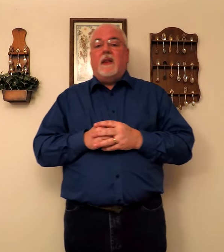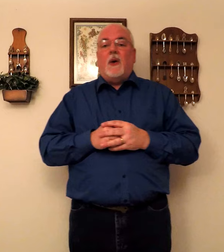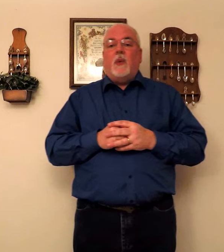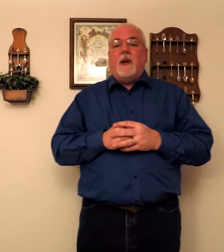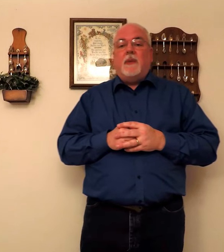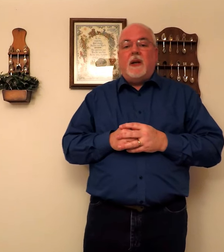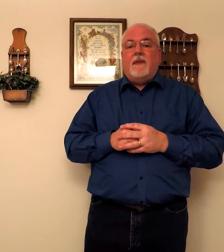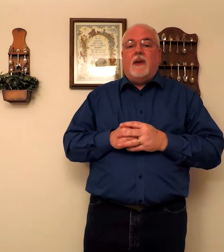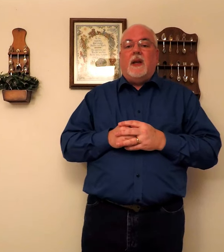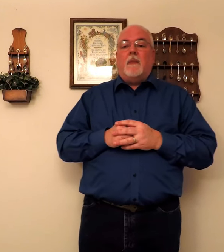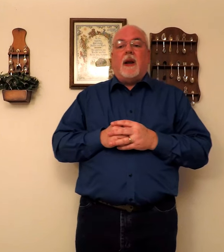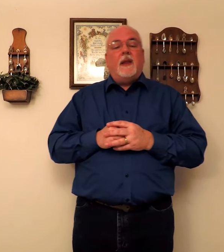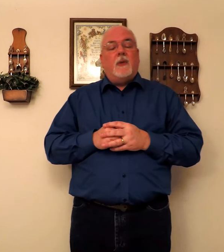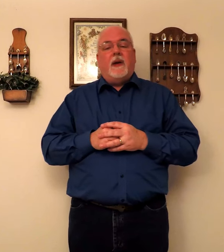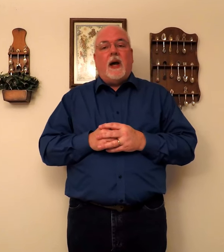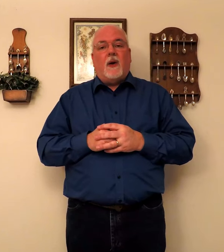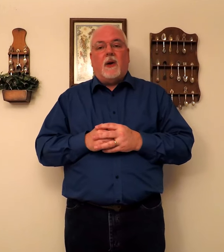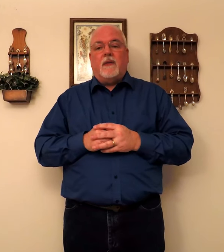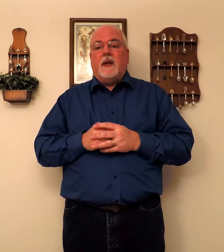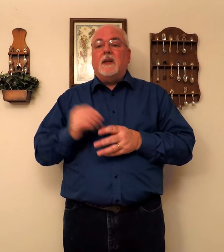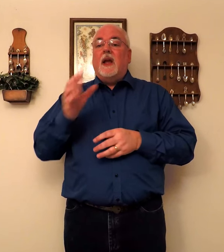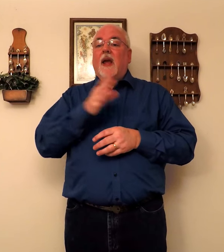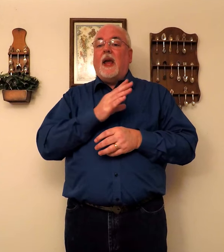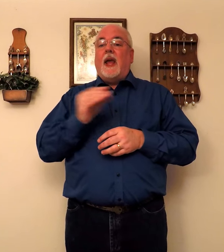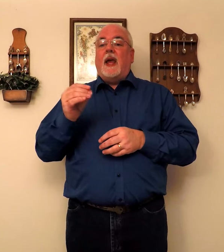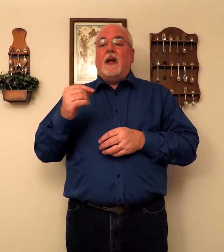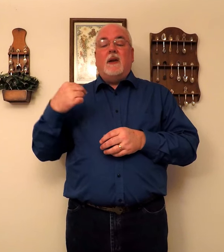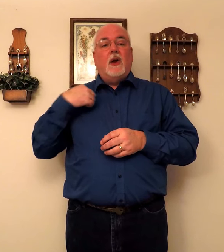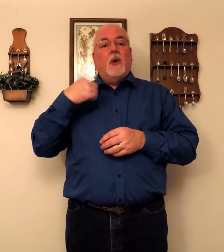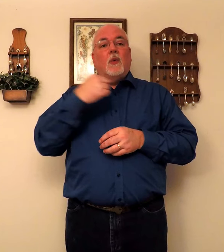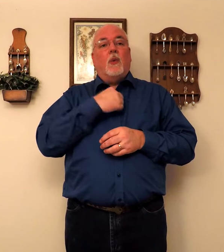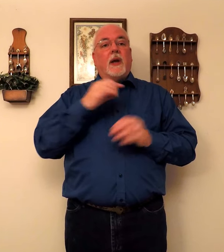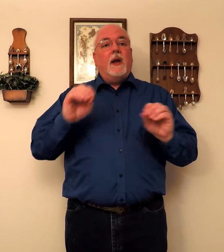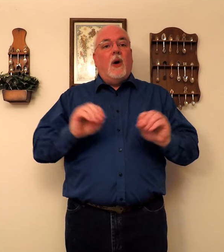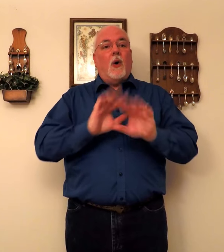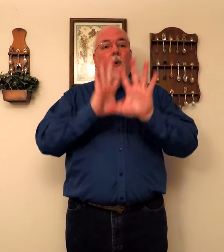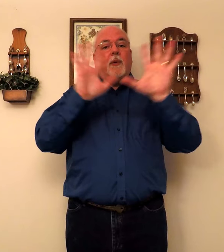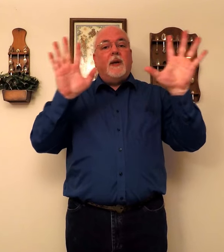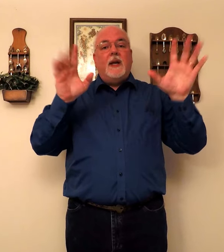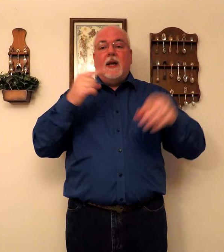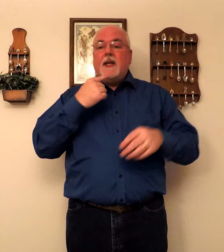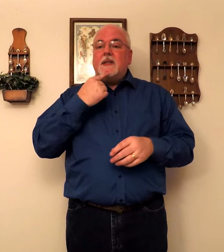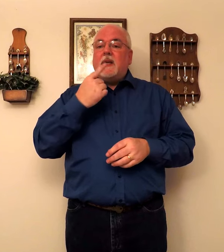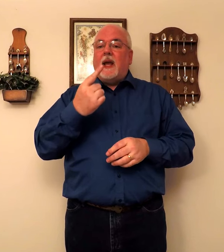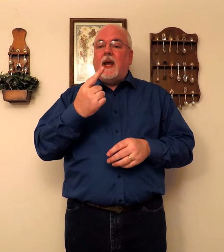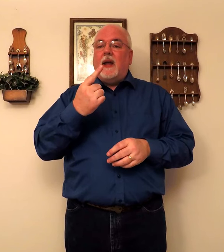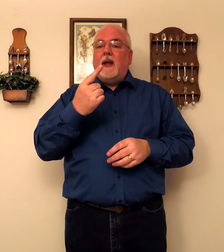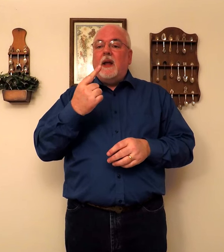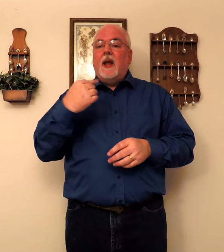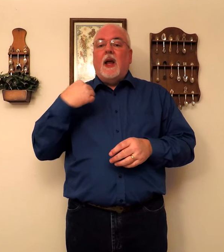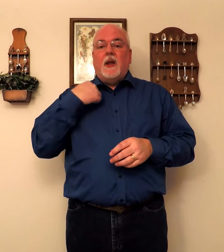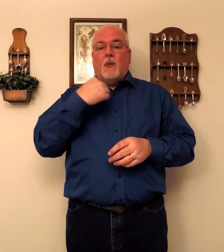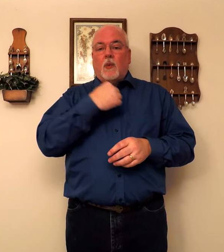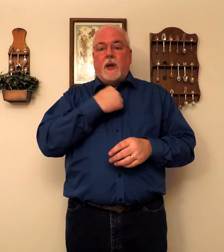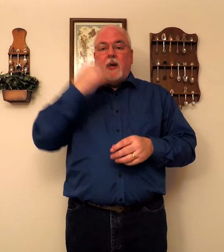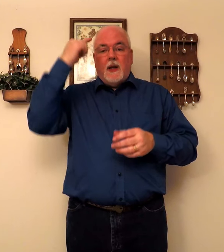That we believe in him. And I think we got all of these. And. We. Openly. Say. We.